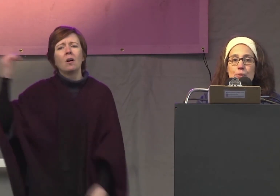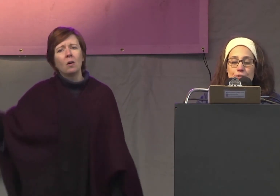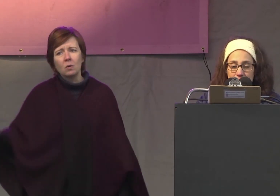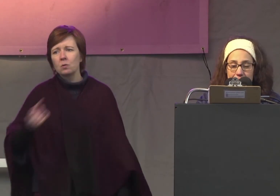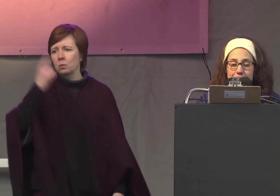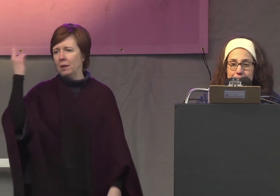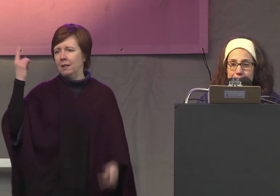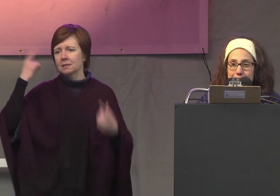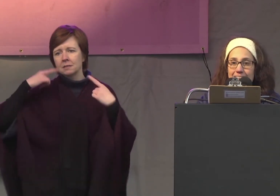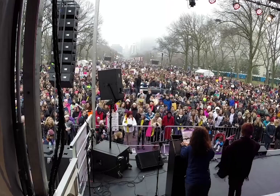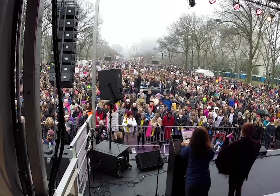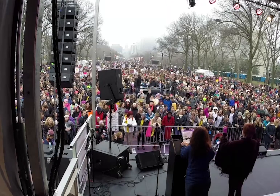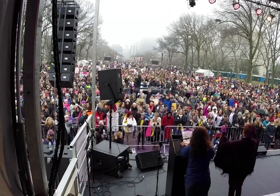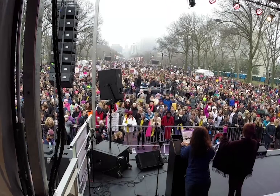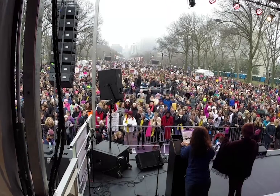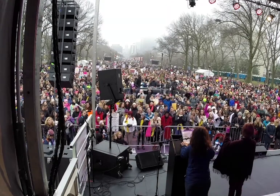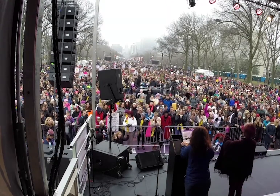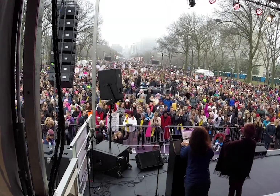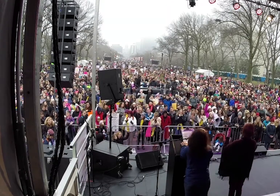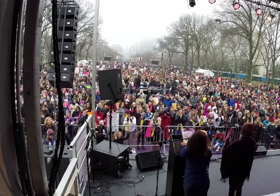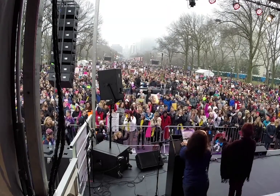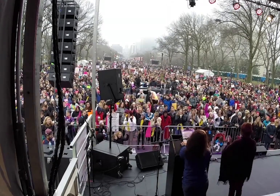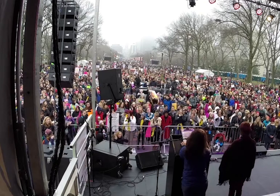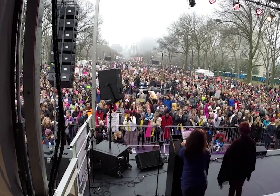prevails it